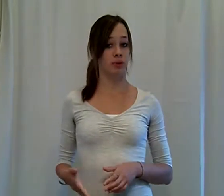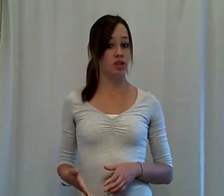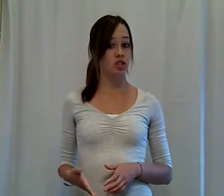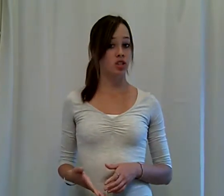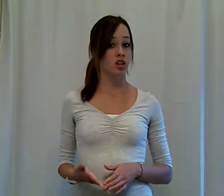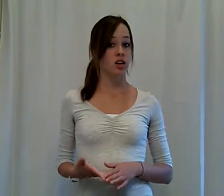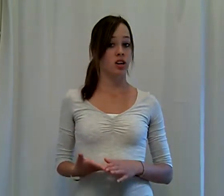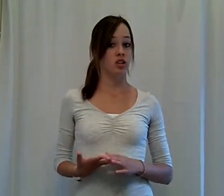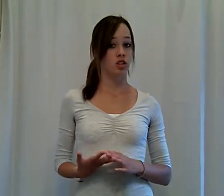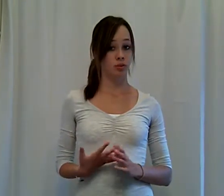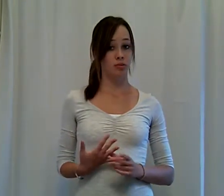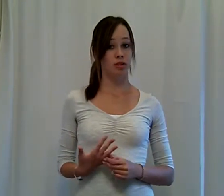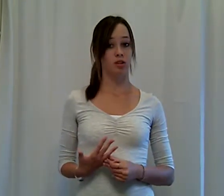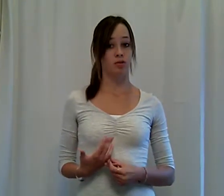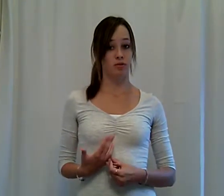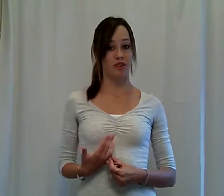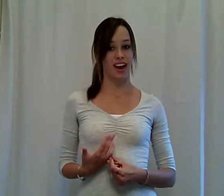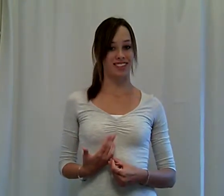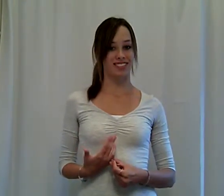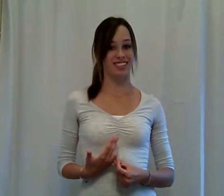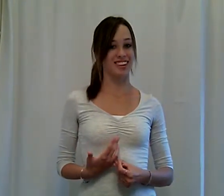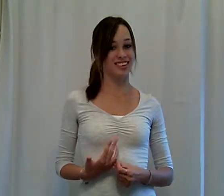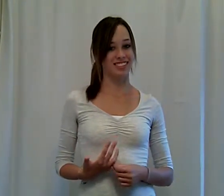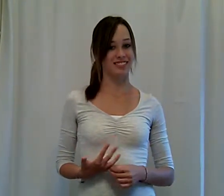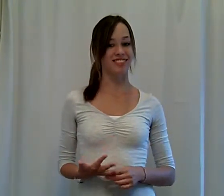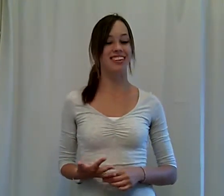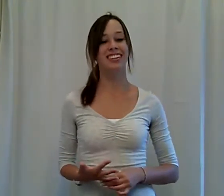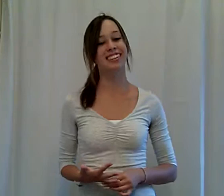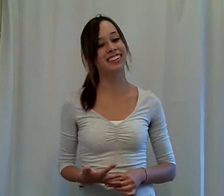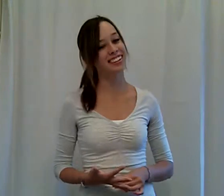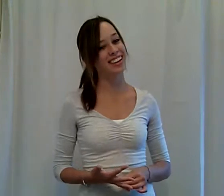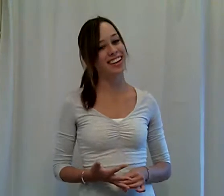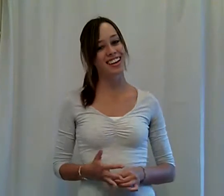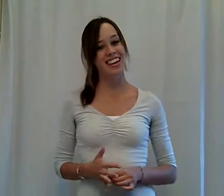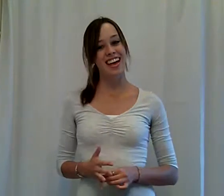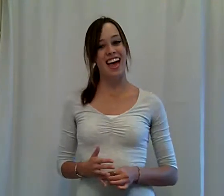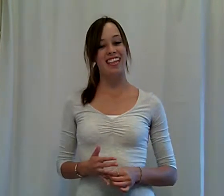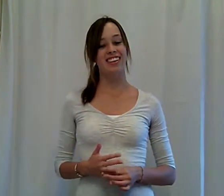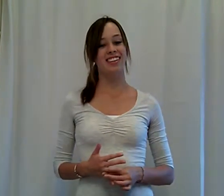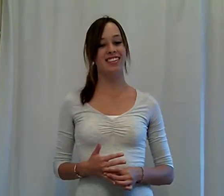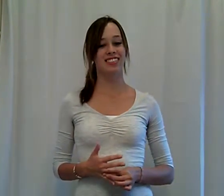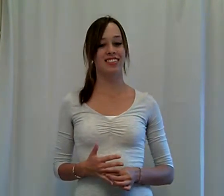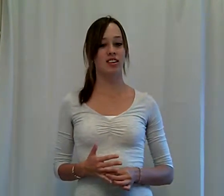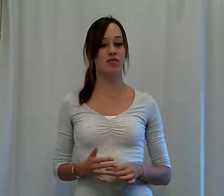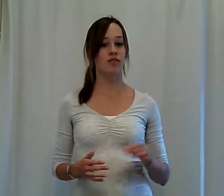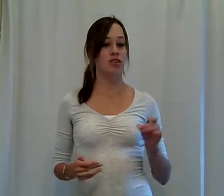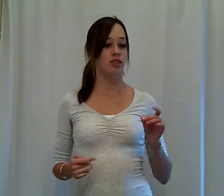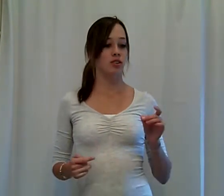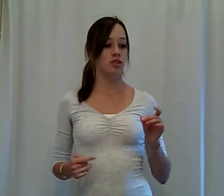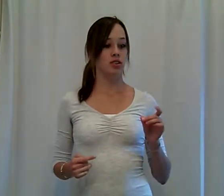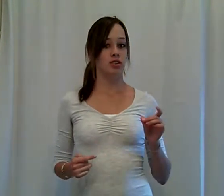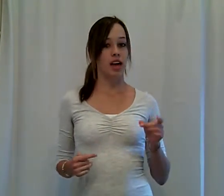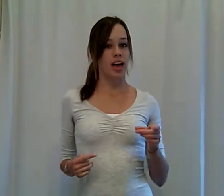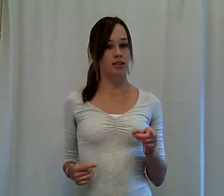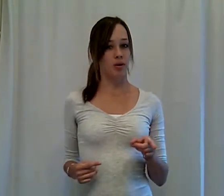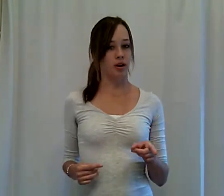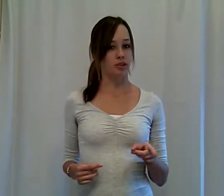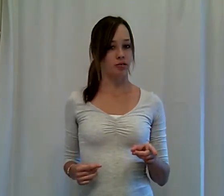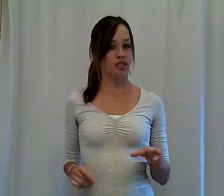bridge to it which is super fast which is awesome. And then also the end part which